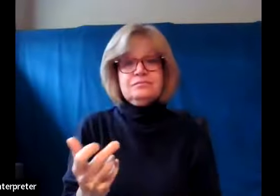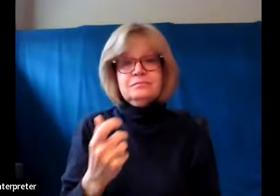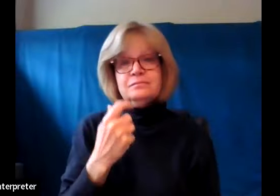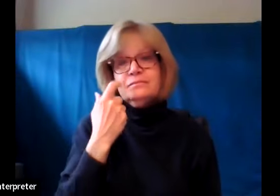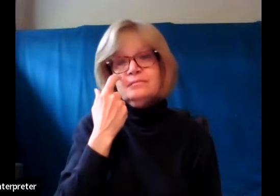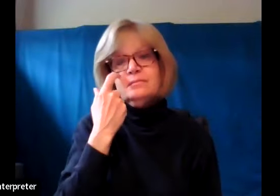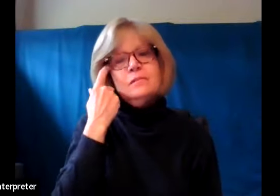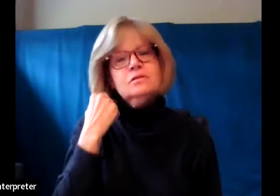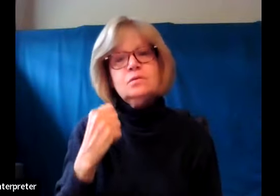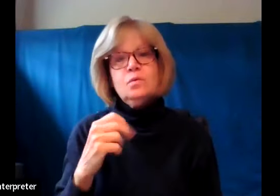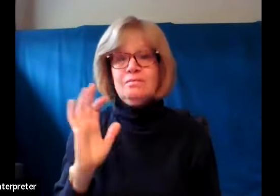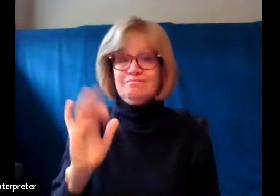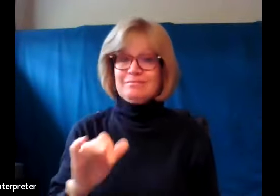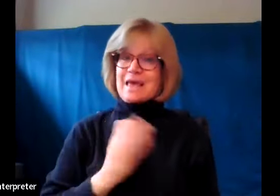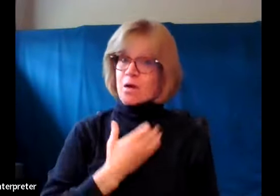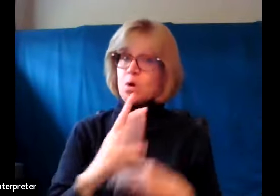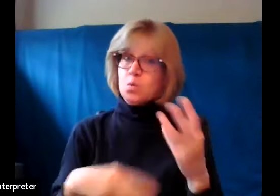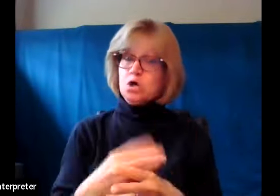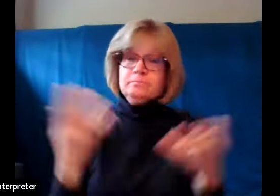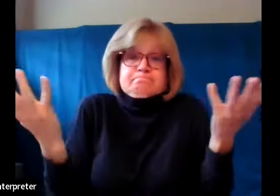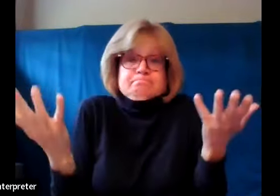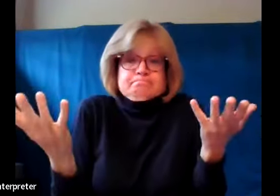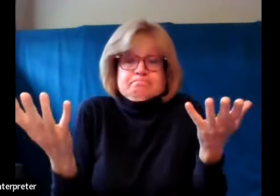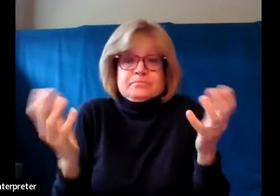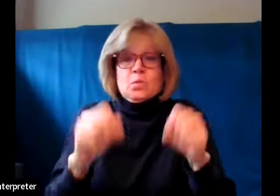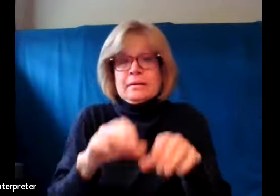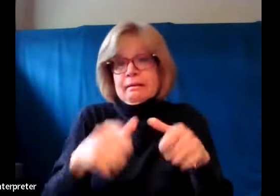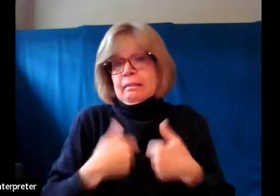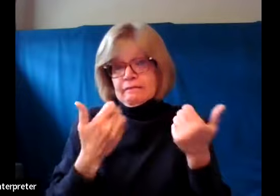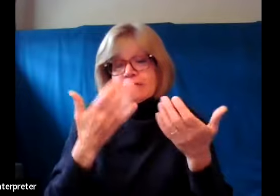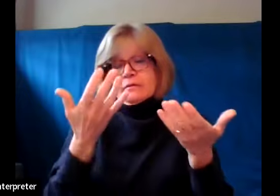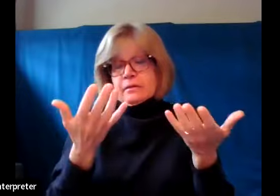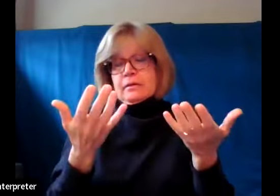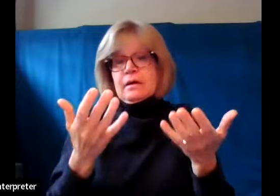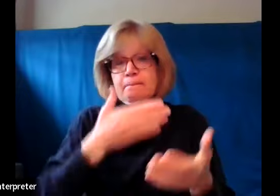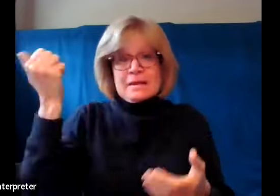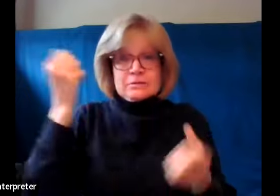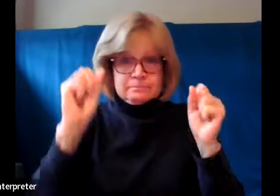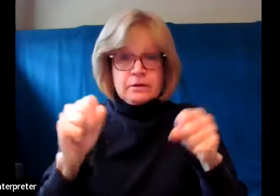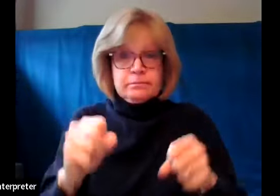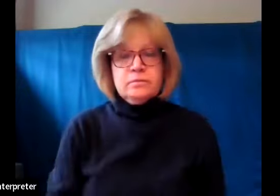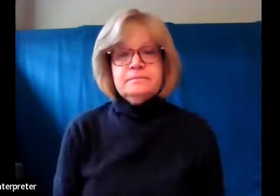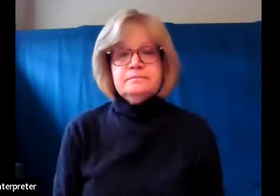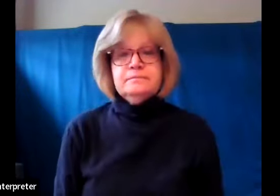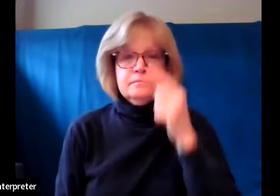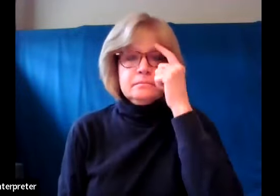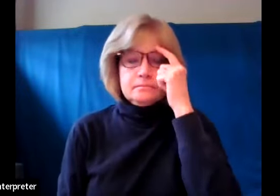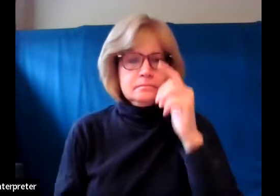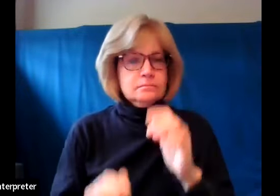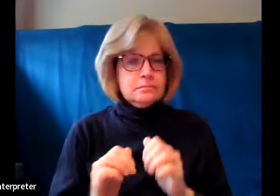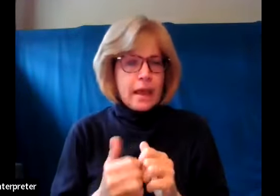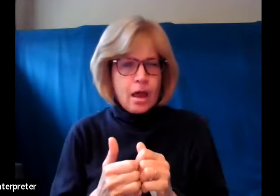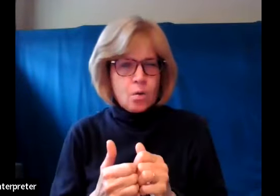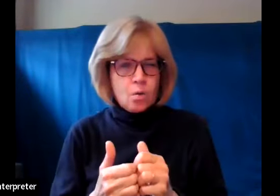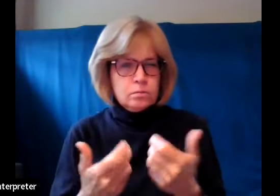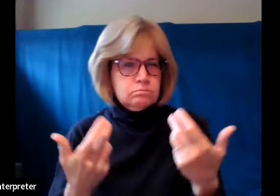So this is the world we have. We can just live in that world as best we can. So how do we live in this world